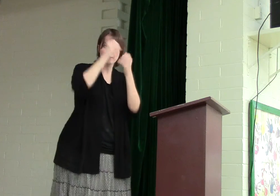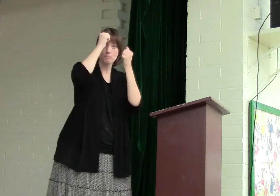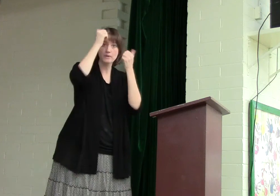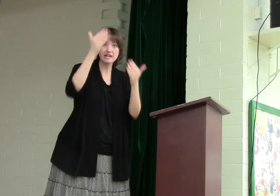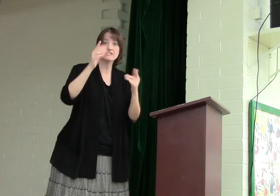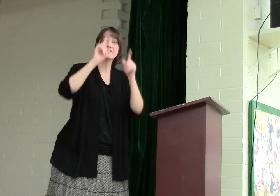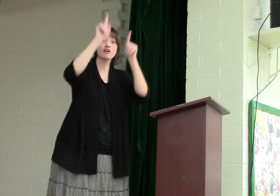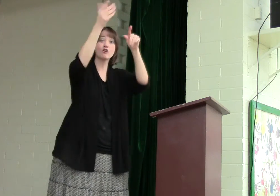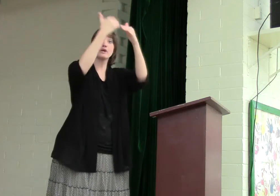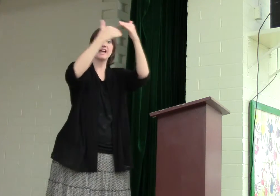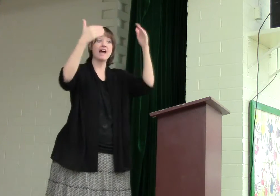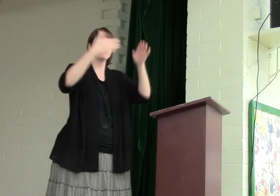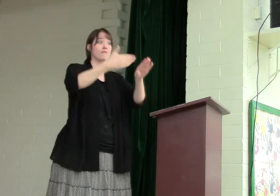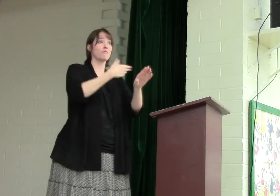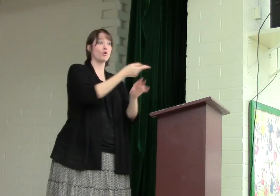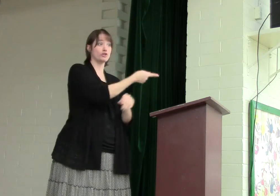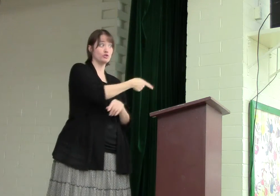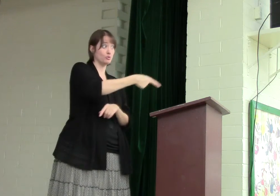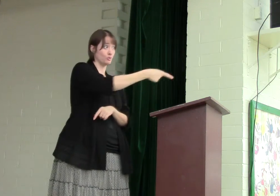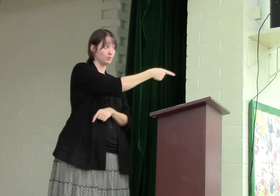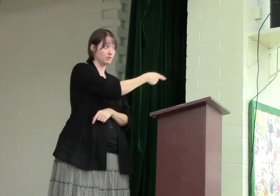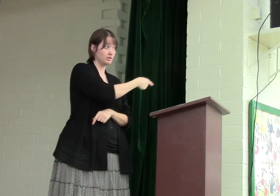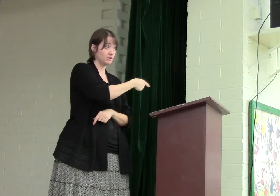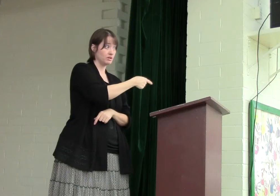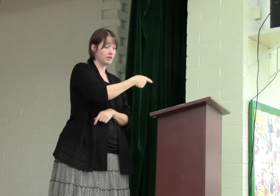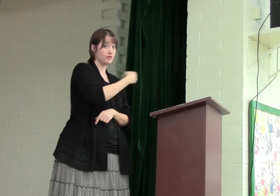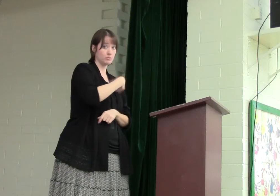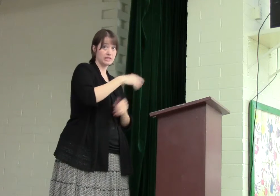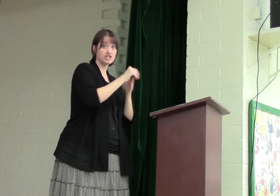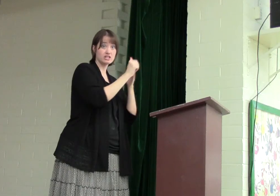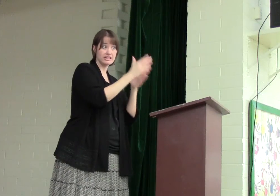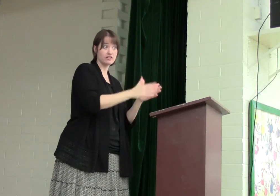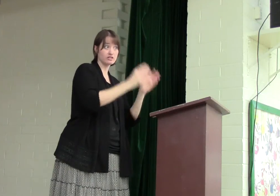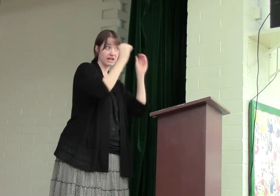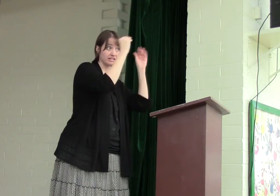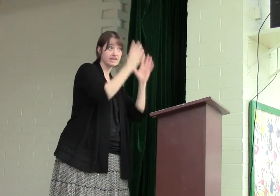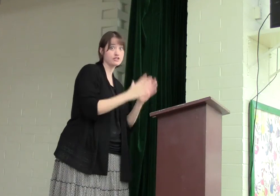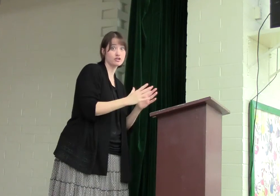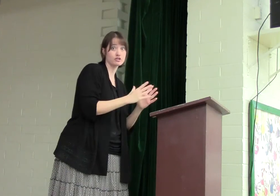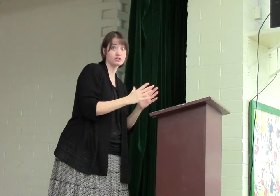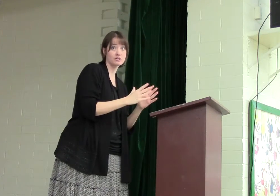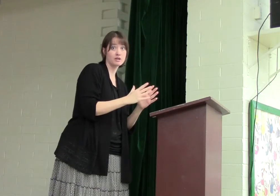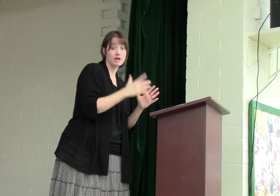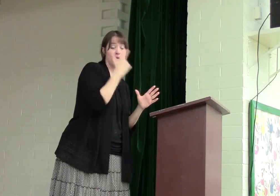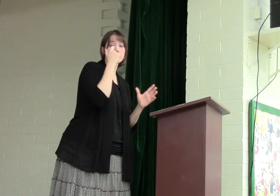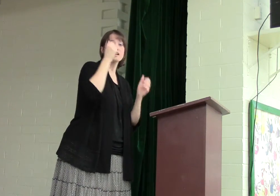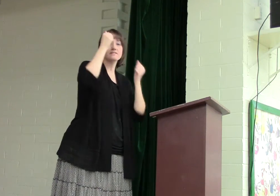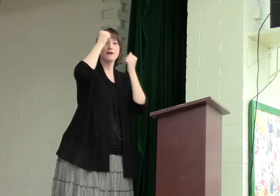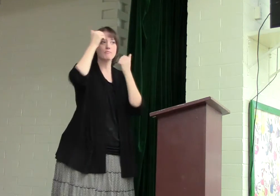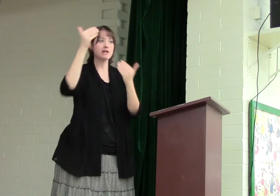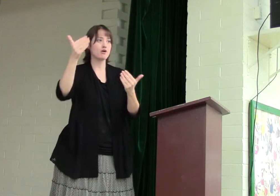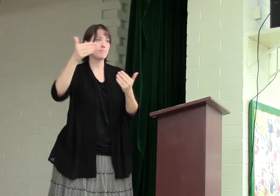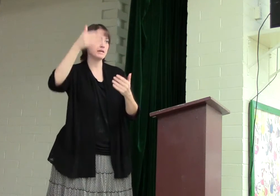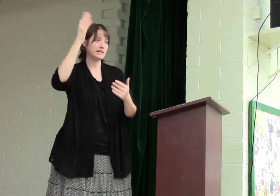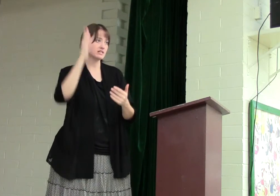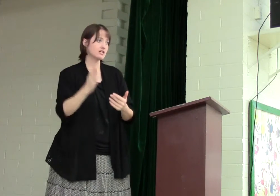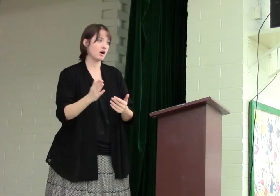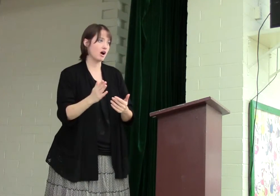their obedience, they're going to heaven before you, the religious leaders and teachers. Because they're being obedient to God.